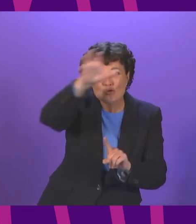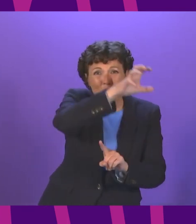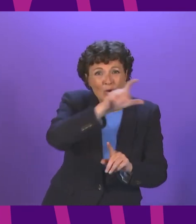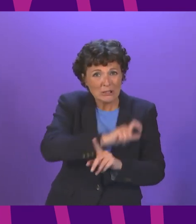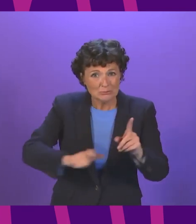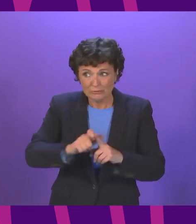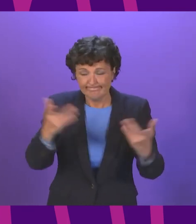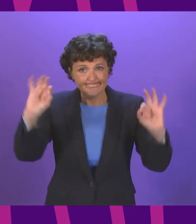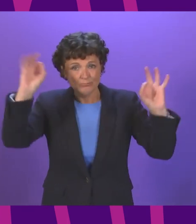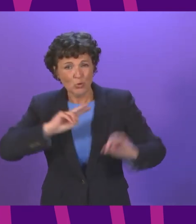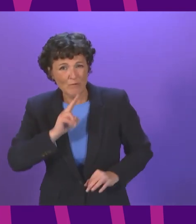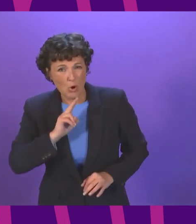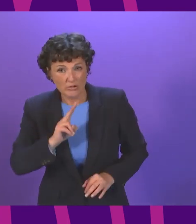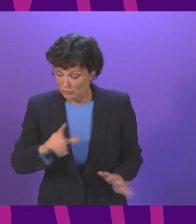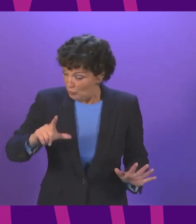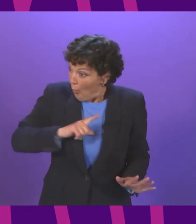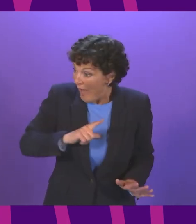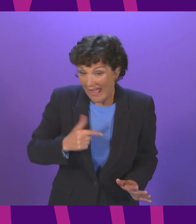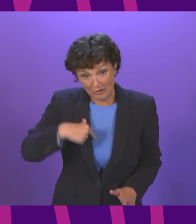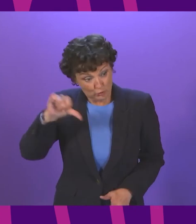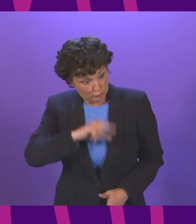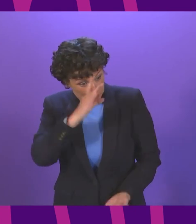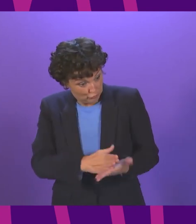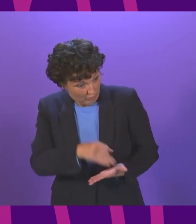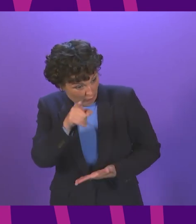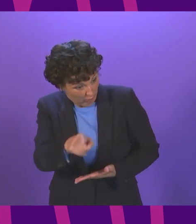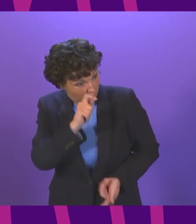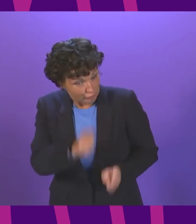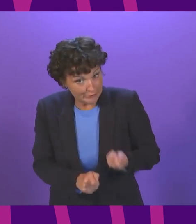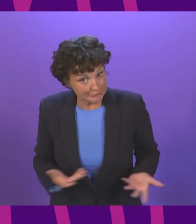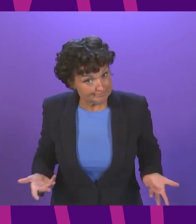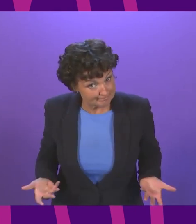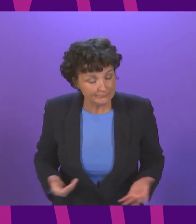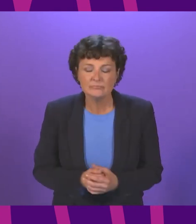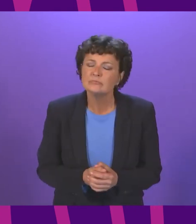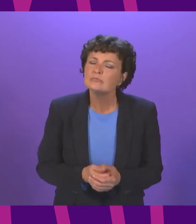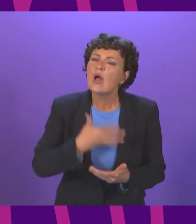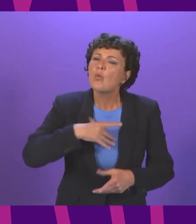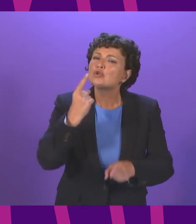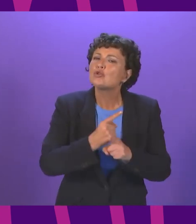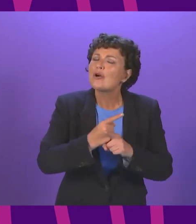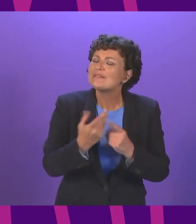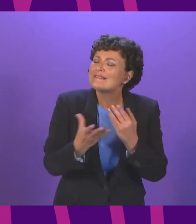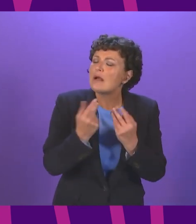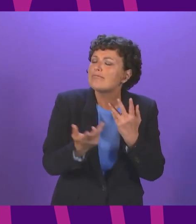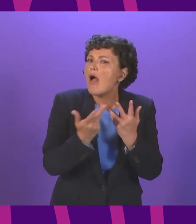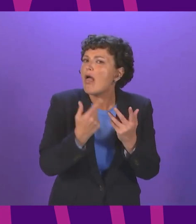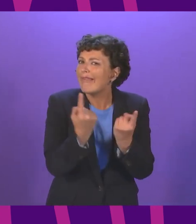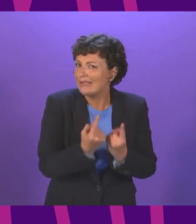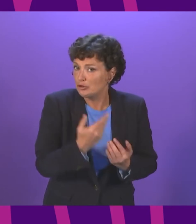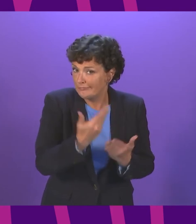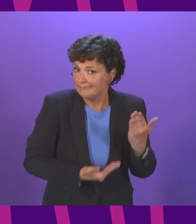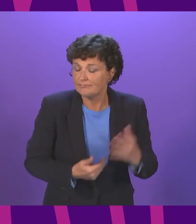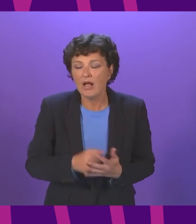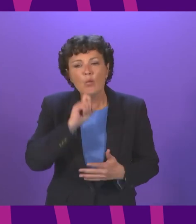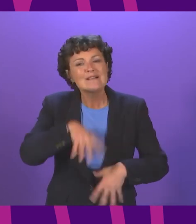so poor why should we trust that anything will now change let me also address some other issues talked about today and I